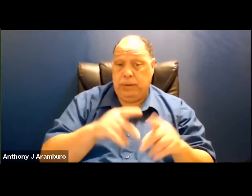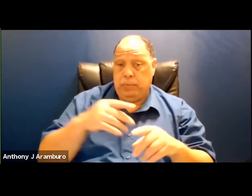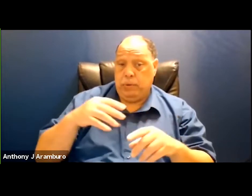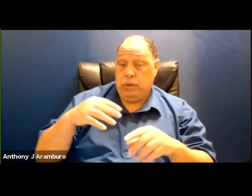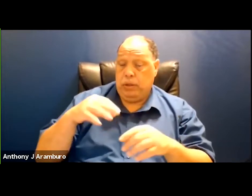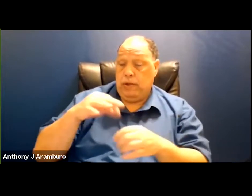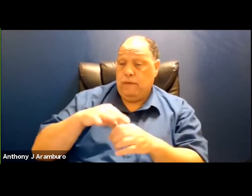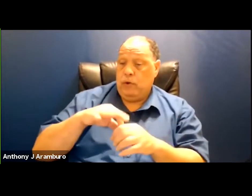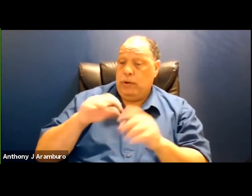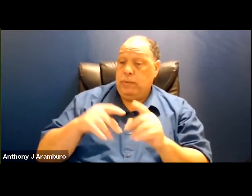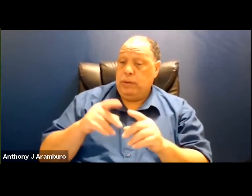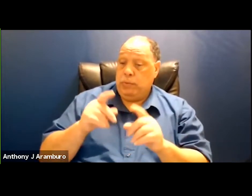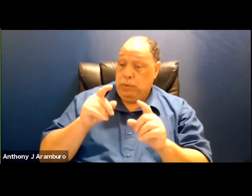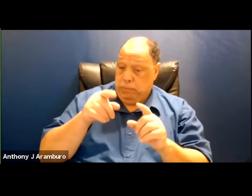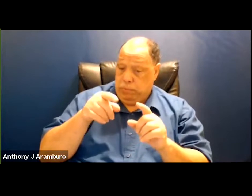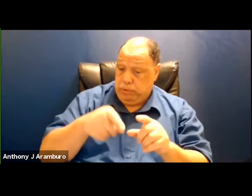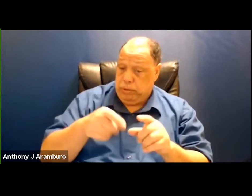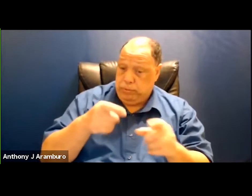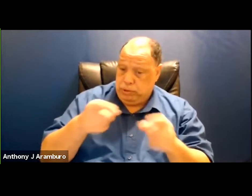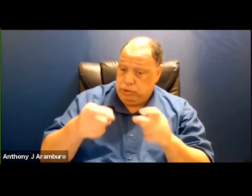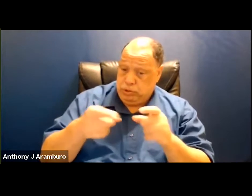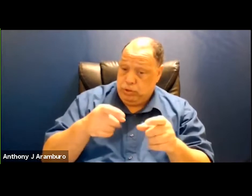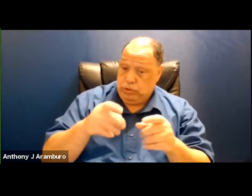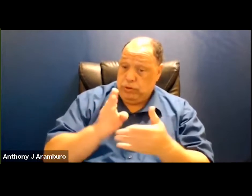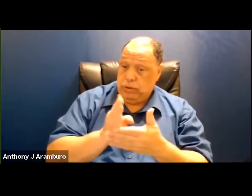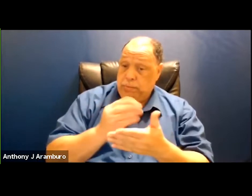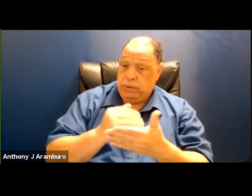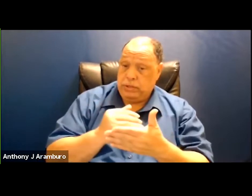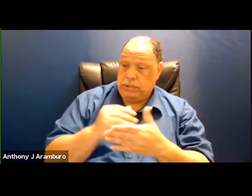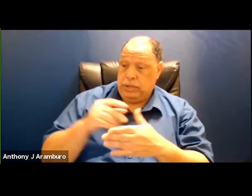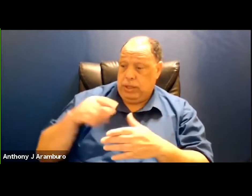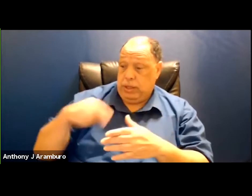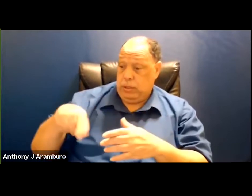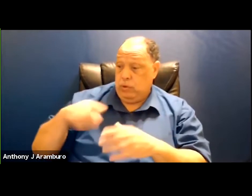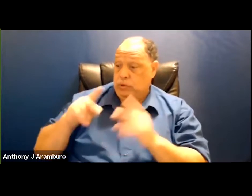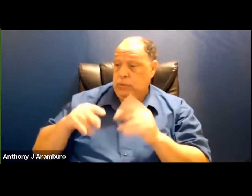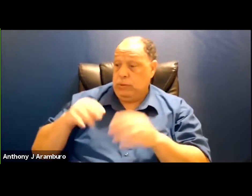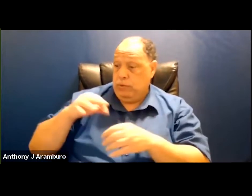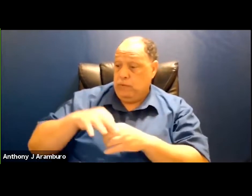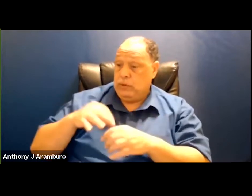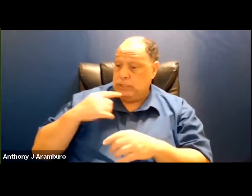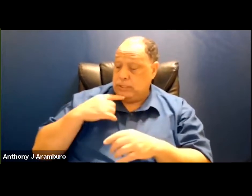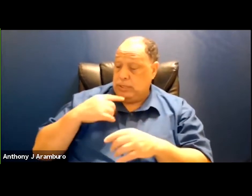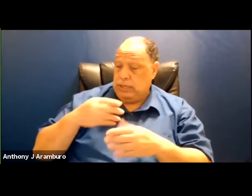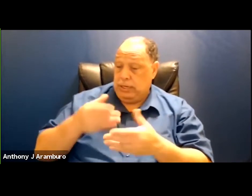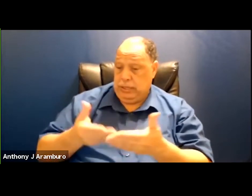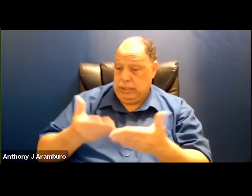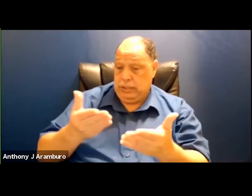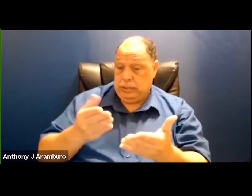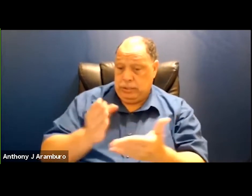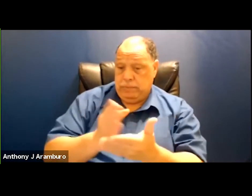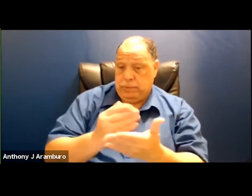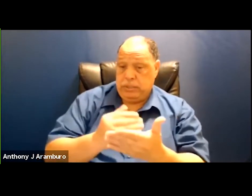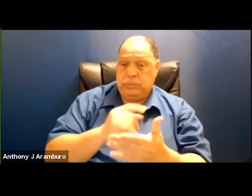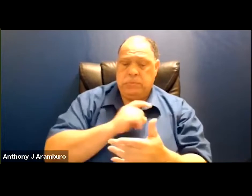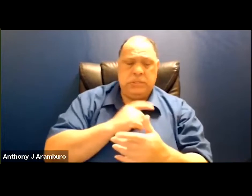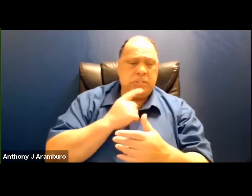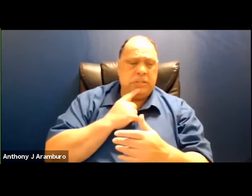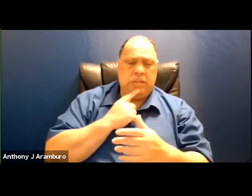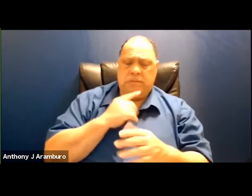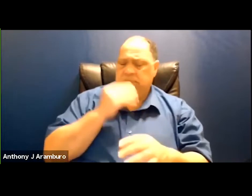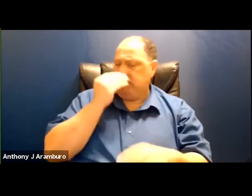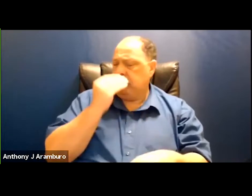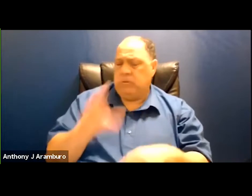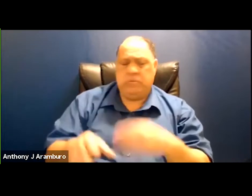these people in charge of the city's budget those people decided together voted on it said here's the budget for the next year and the police are saying we don't we don't care